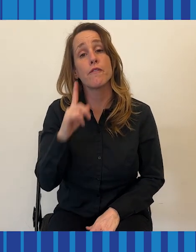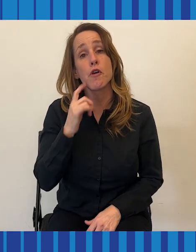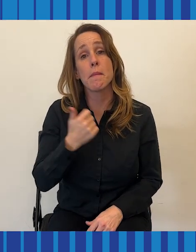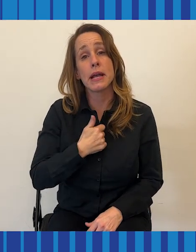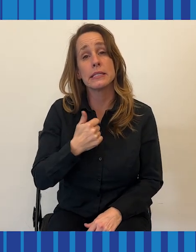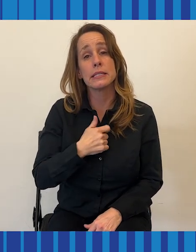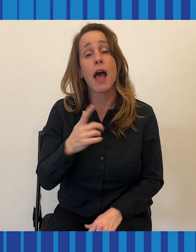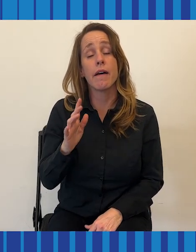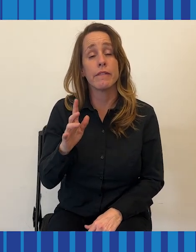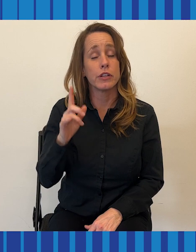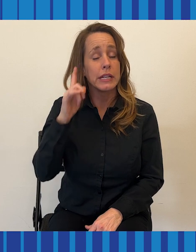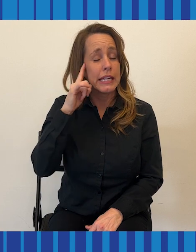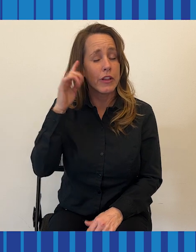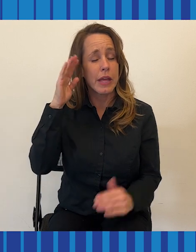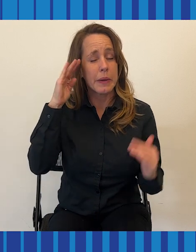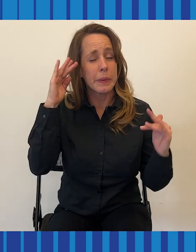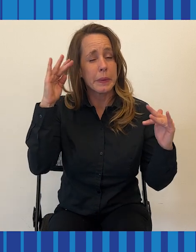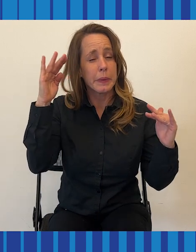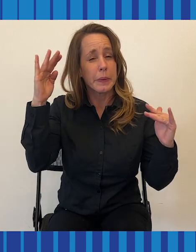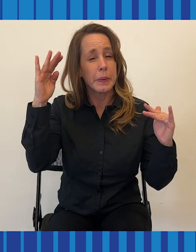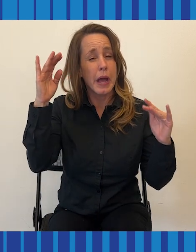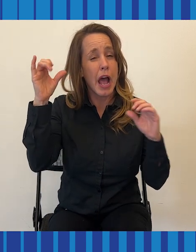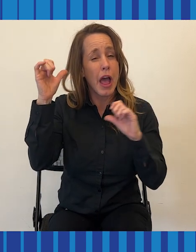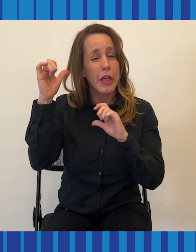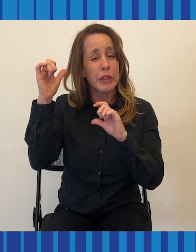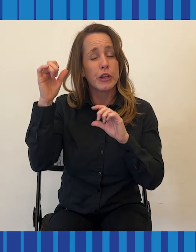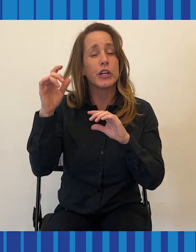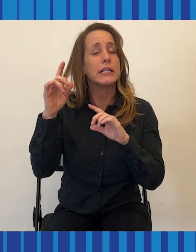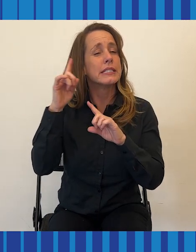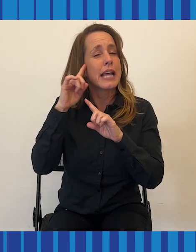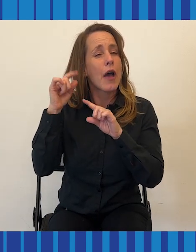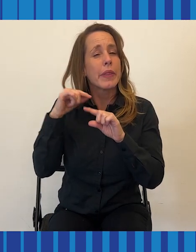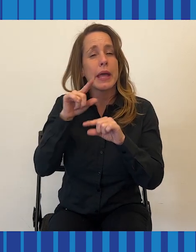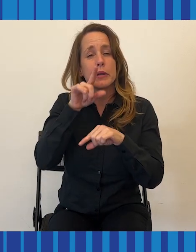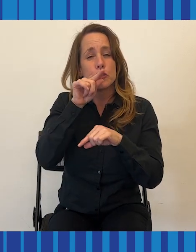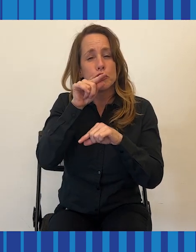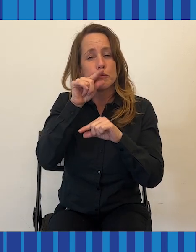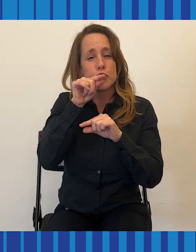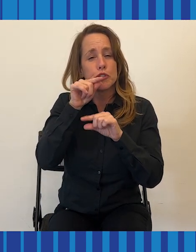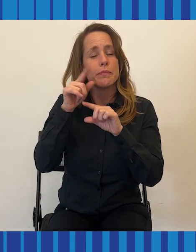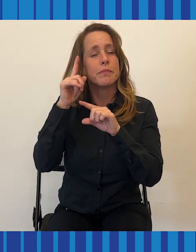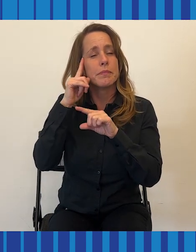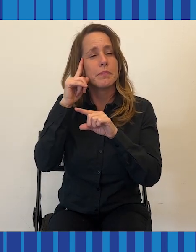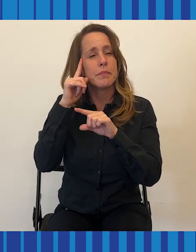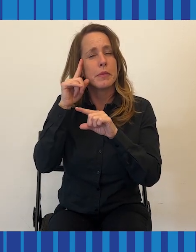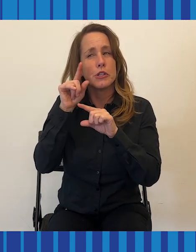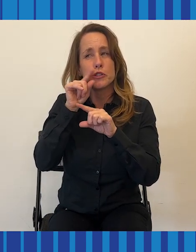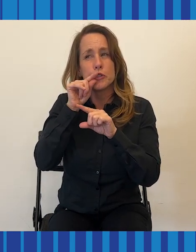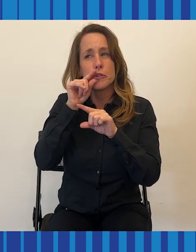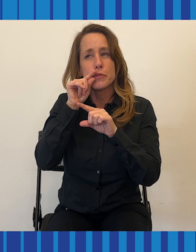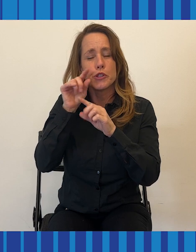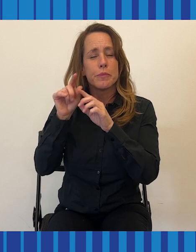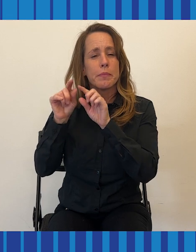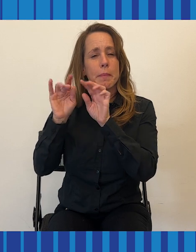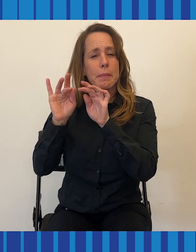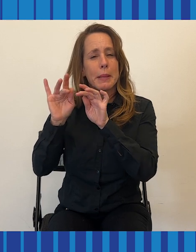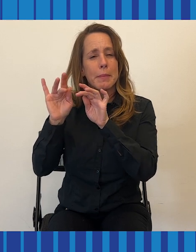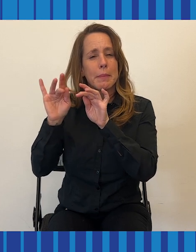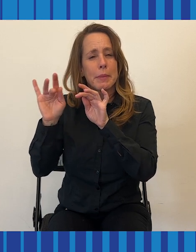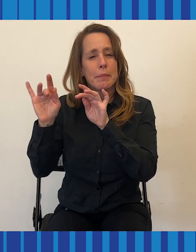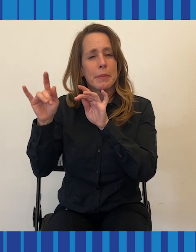Then there are random beeps and chirps under that that have no rhyme or reason.